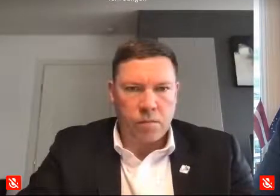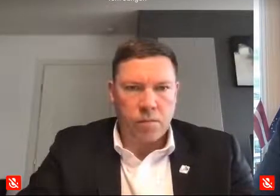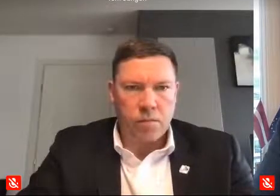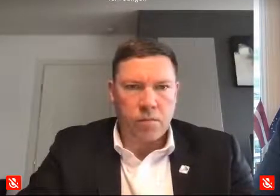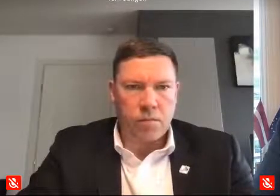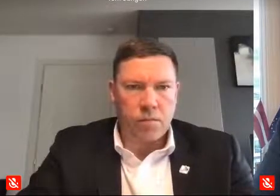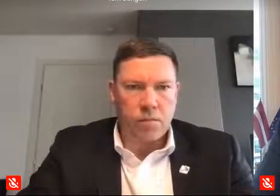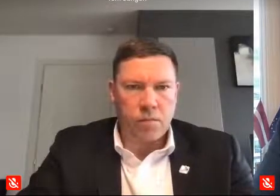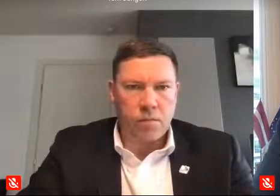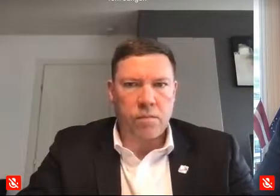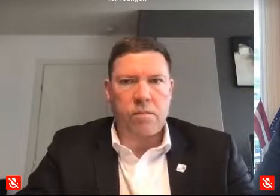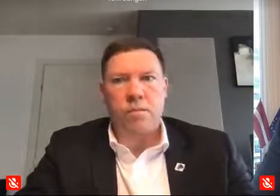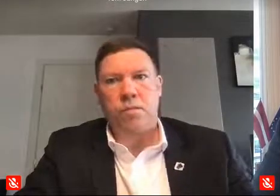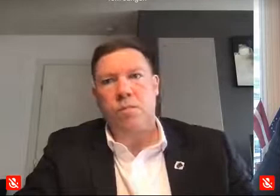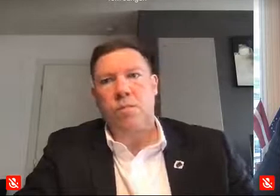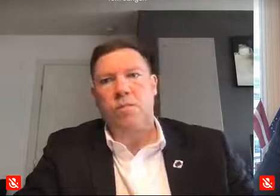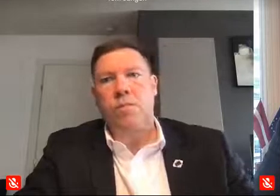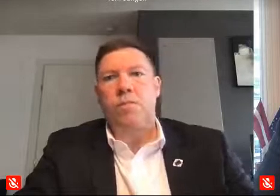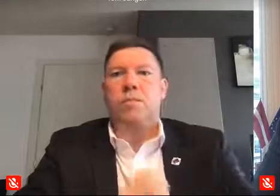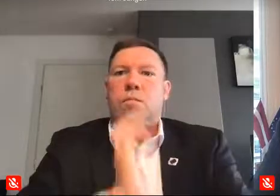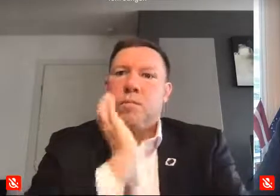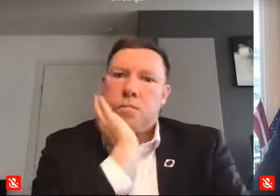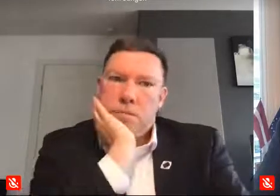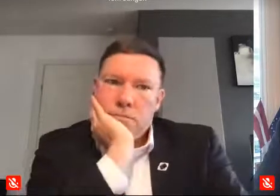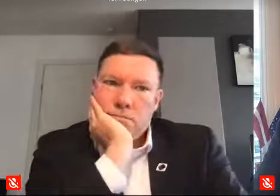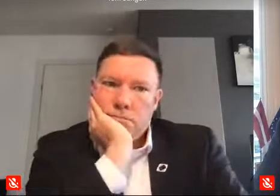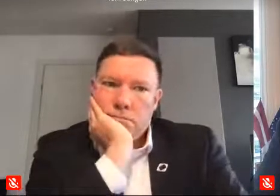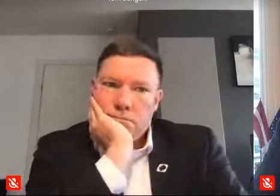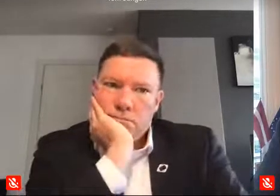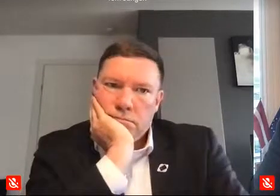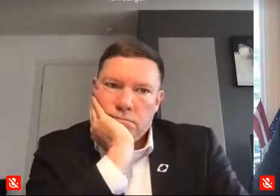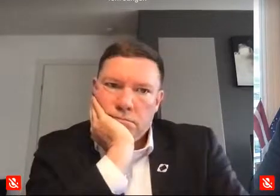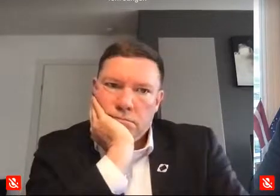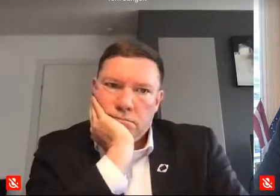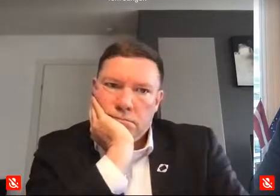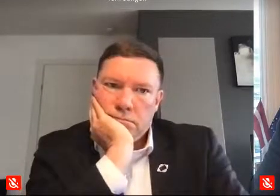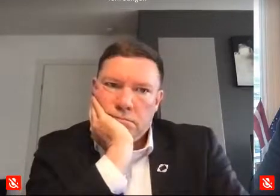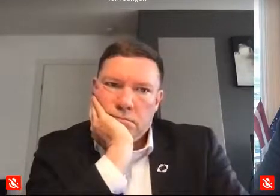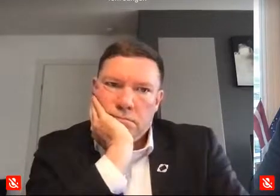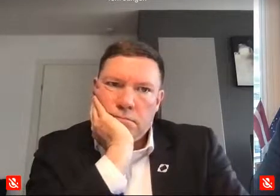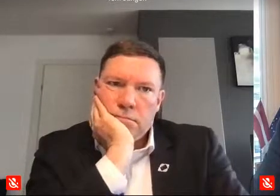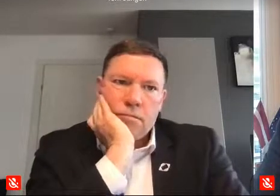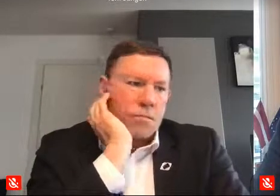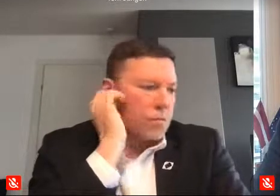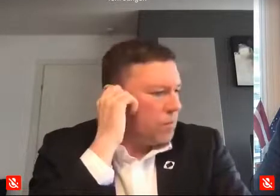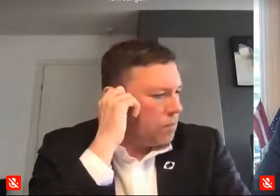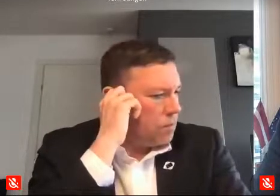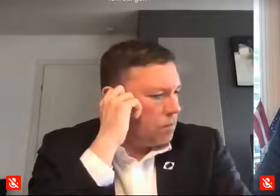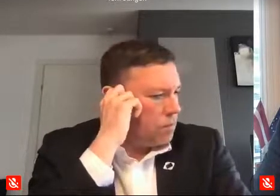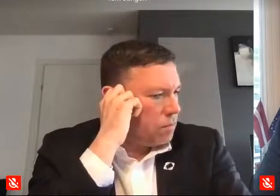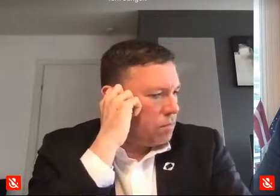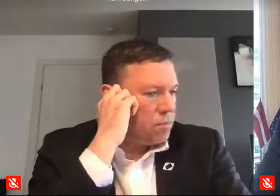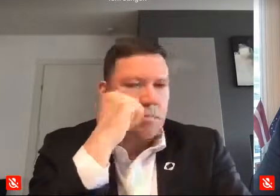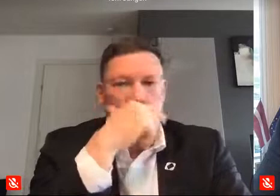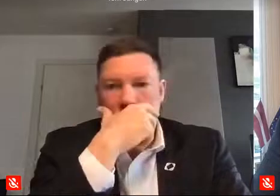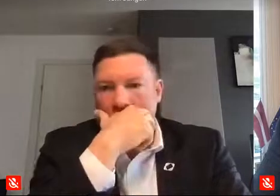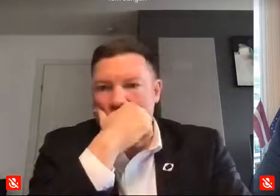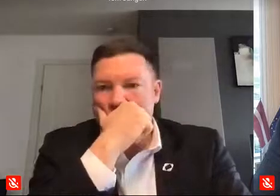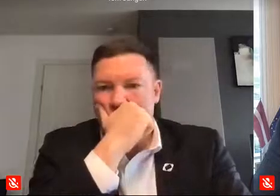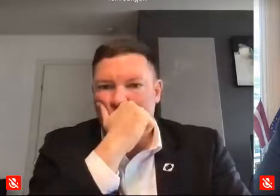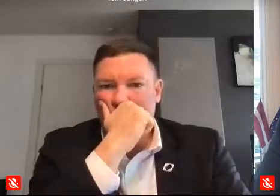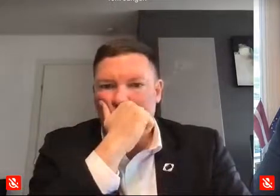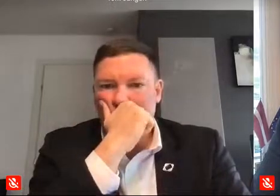as well to be measured in social terms so that we need to find a mechanism to compensate for globalization